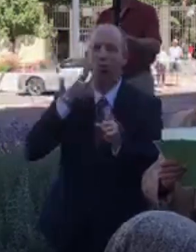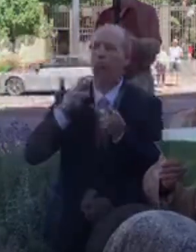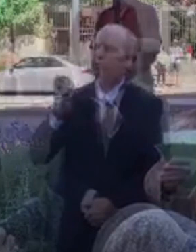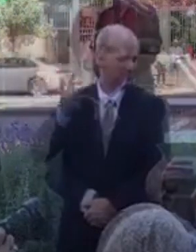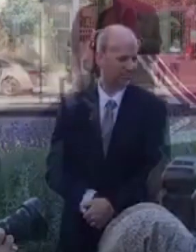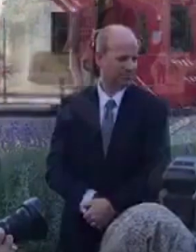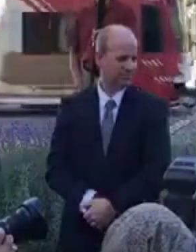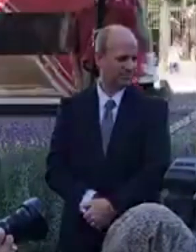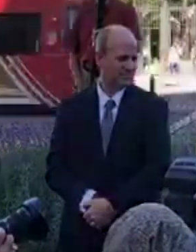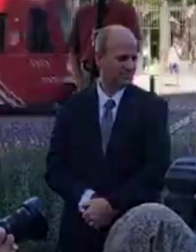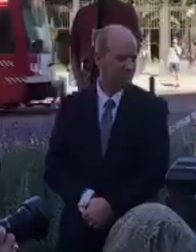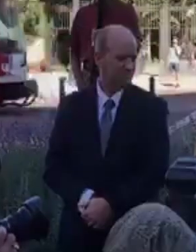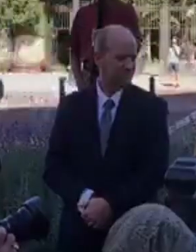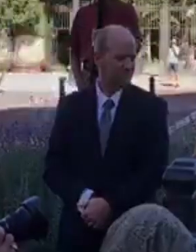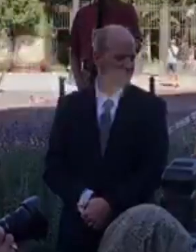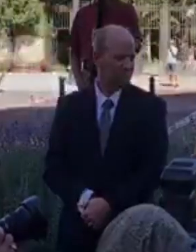children.